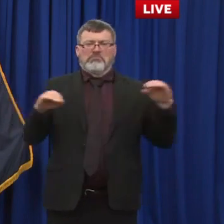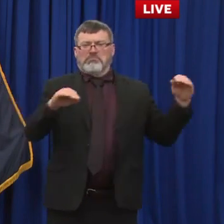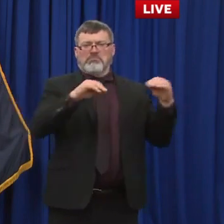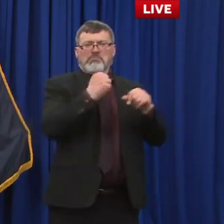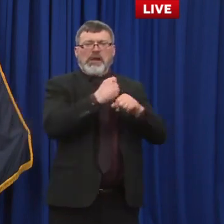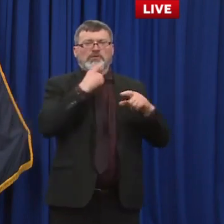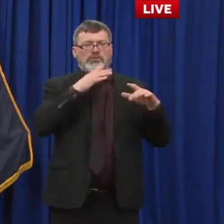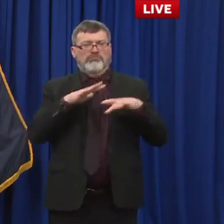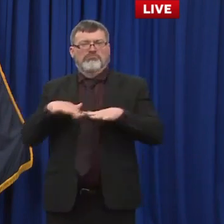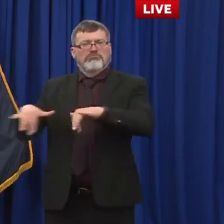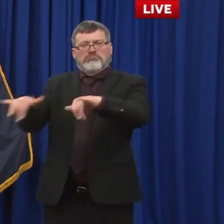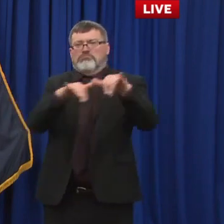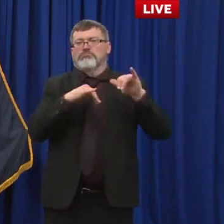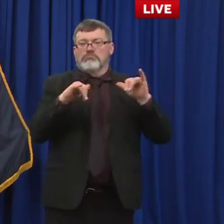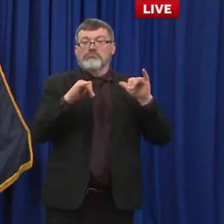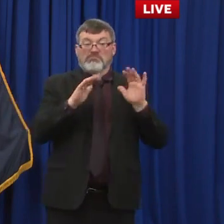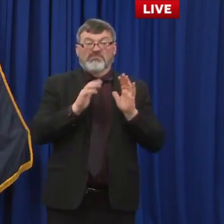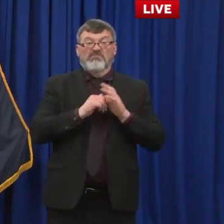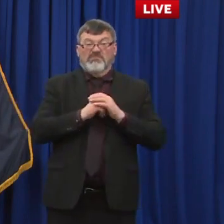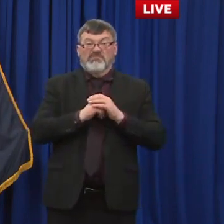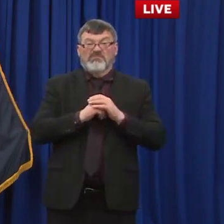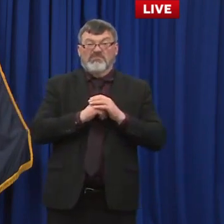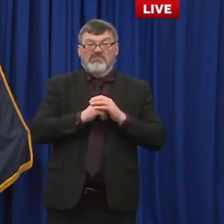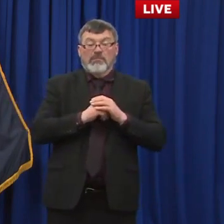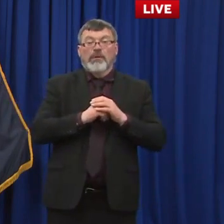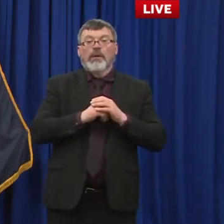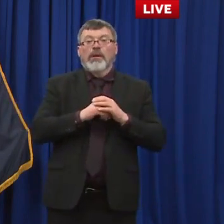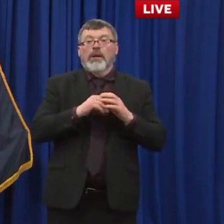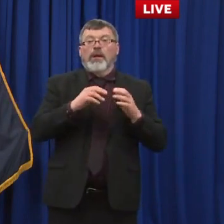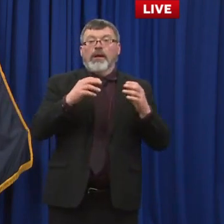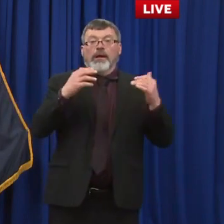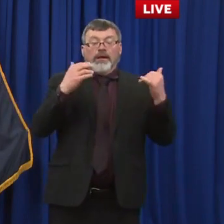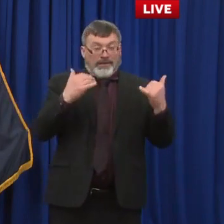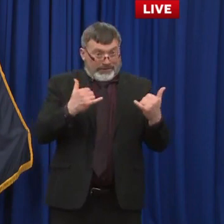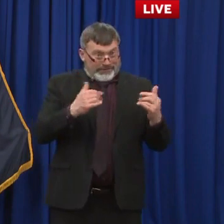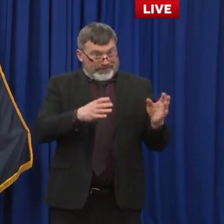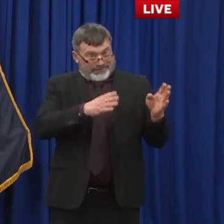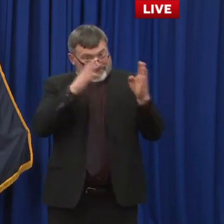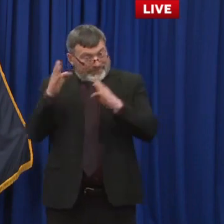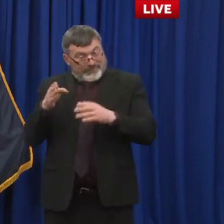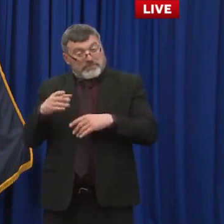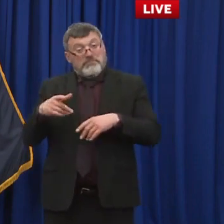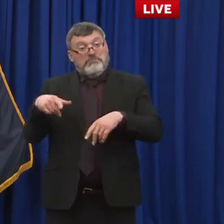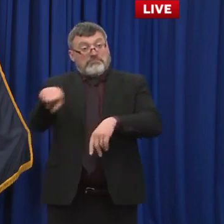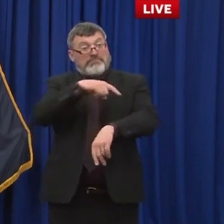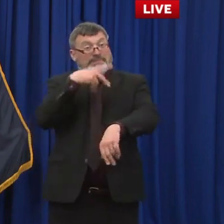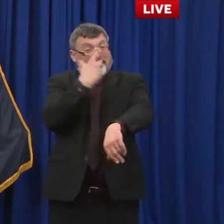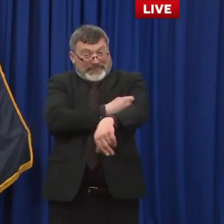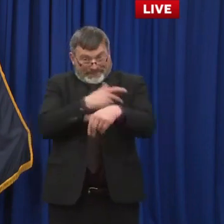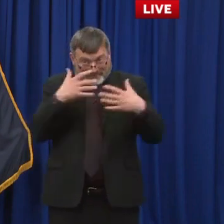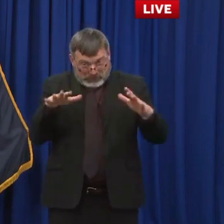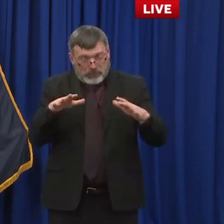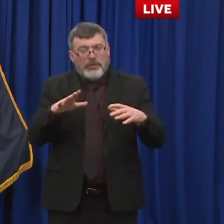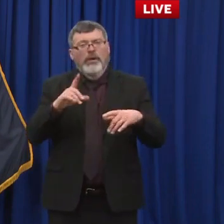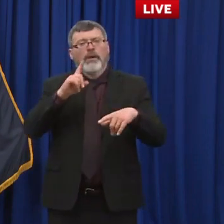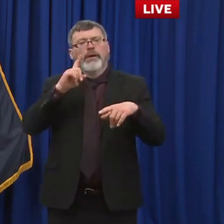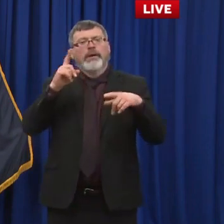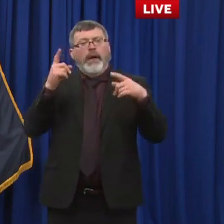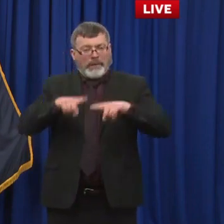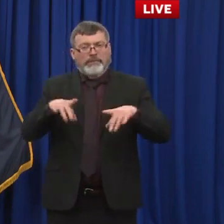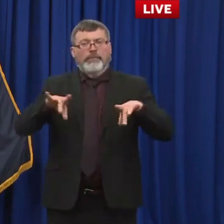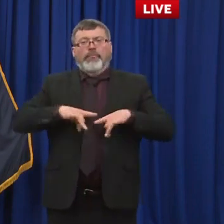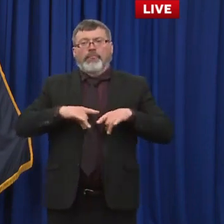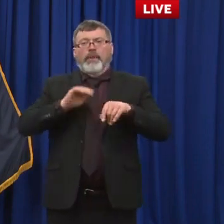are monitoring the vaccination status of the covid19 cases that get reported to us we ask for this information to be reported when